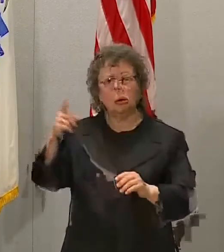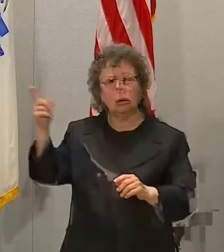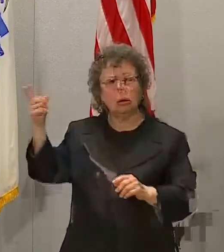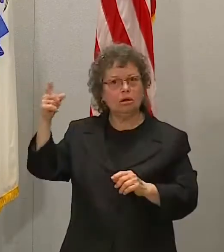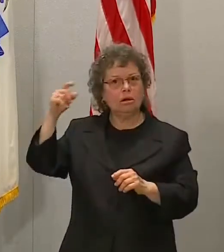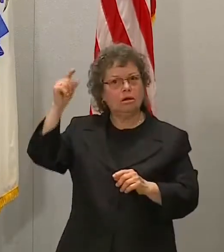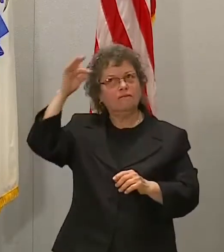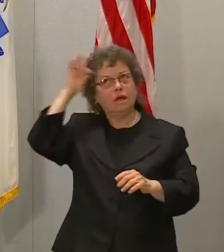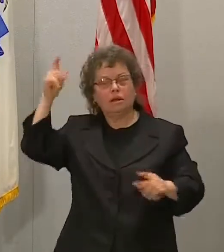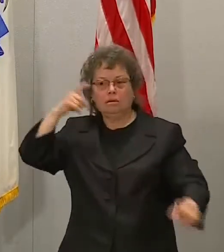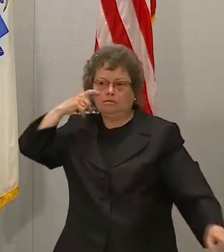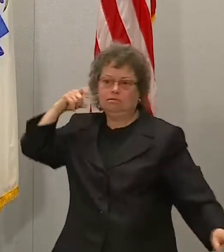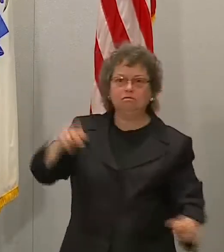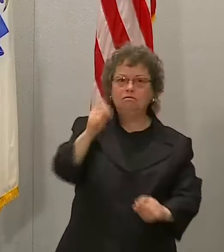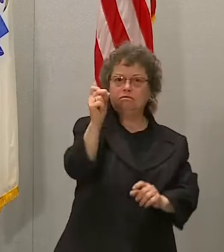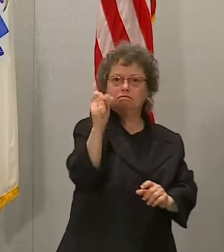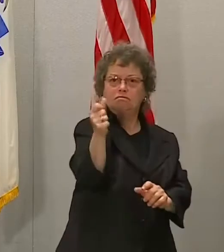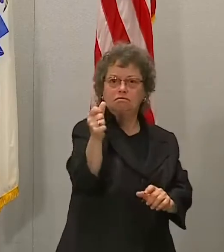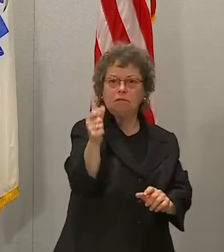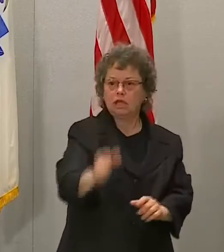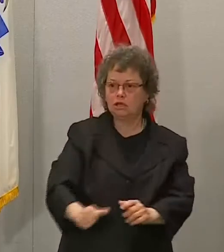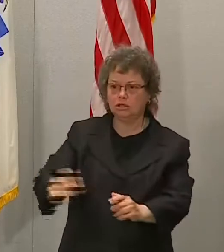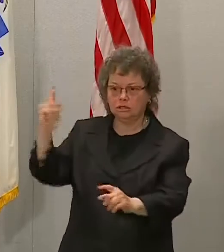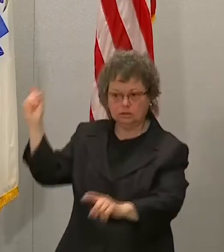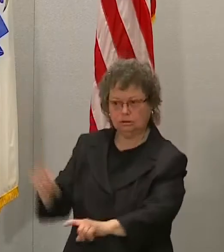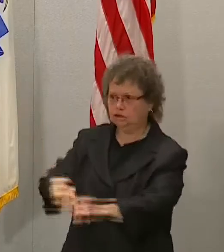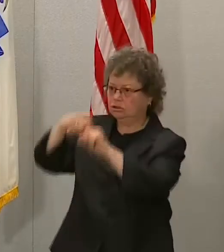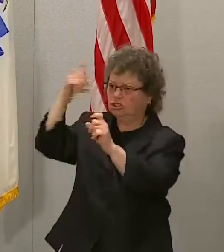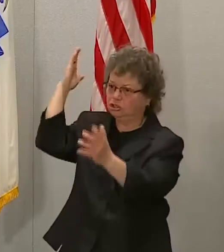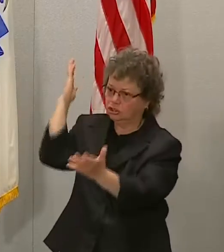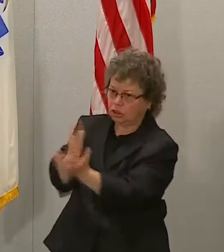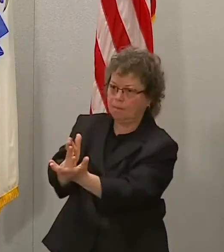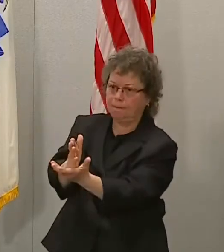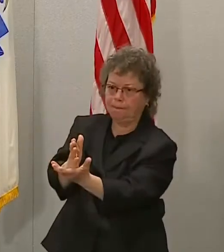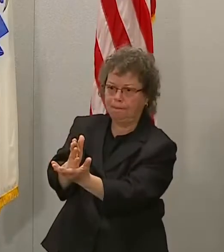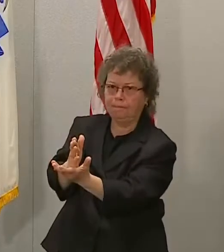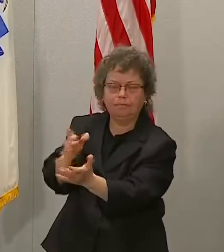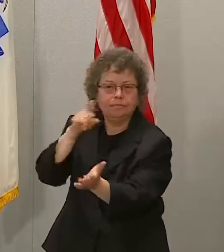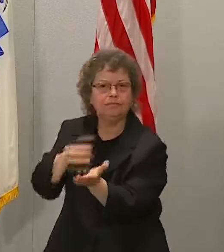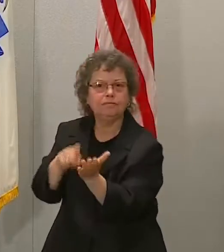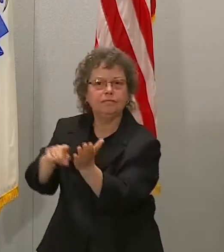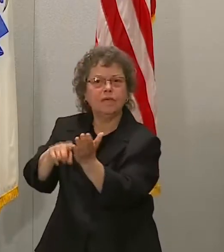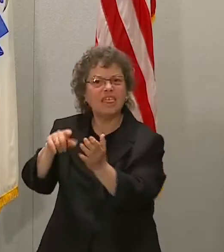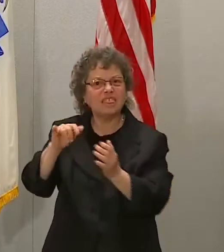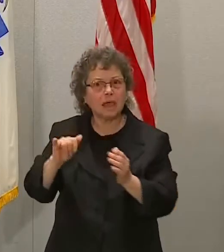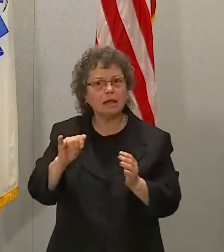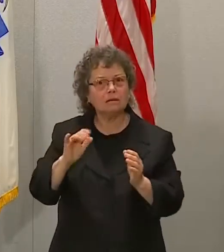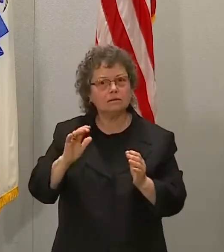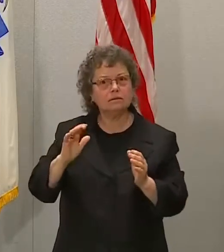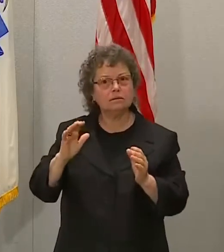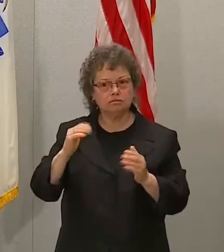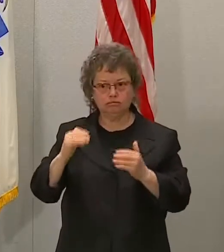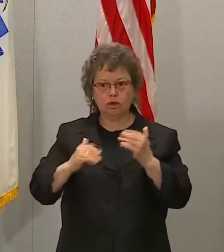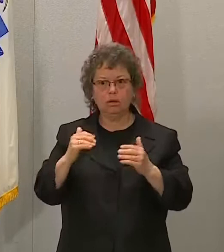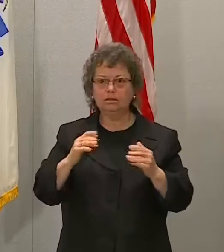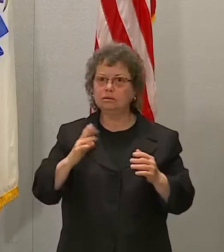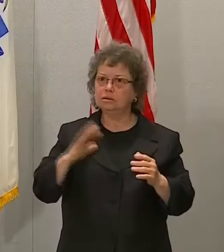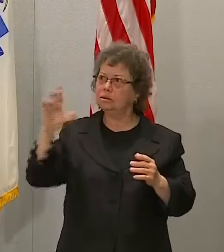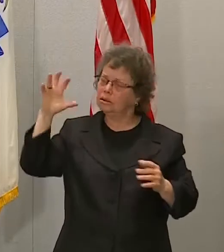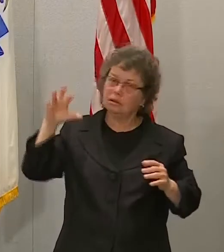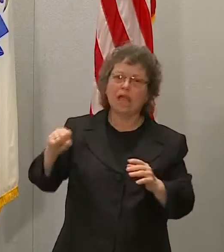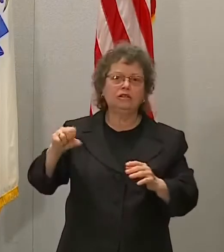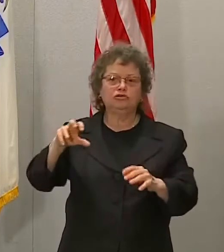was an issue, stopped it, ran the investigation. That's what you want the process to be. There should be a self-correcting mechanism in there.